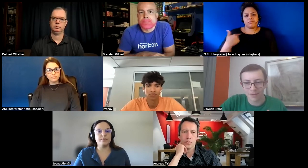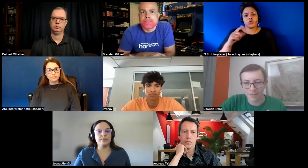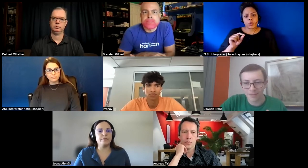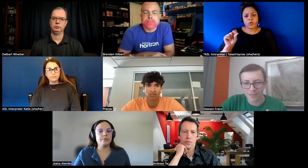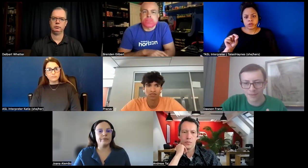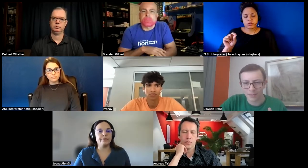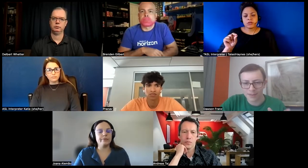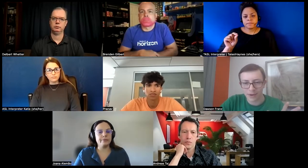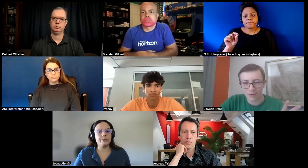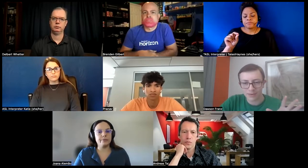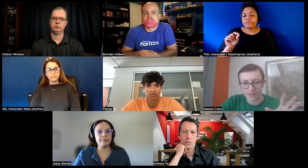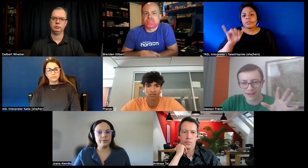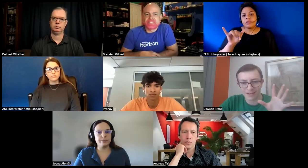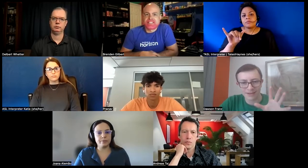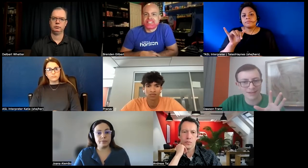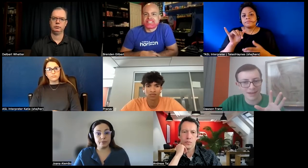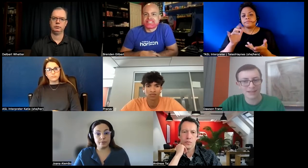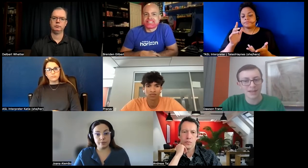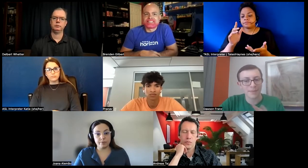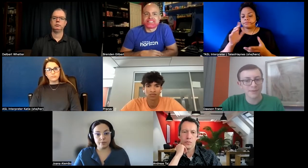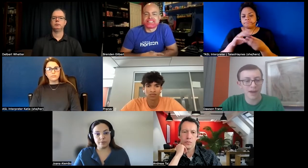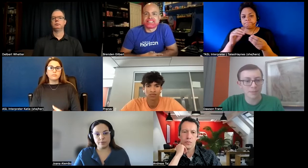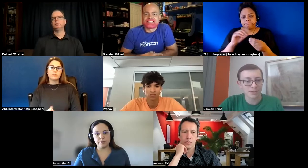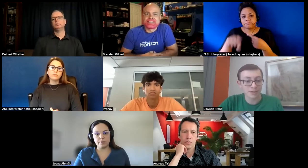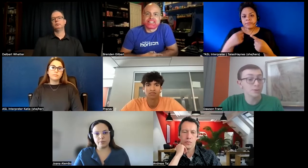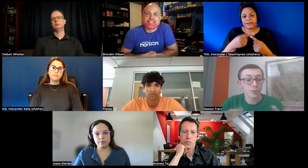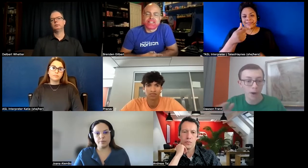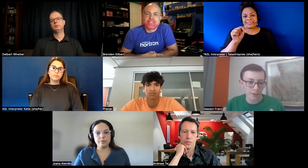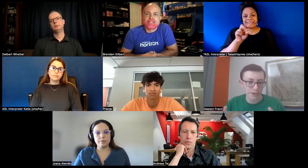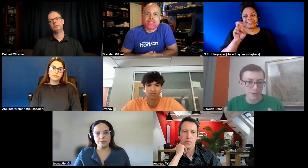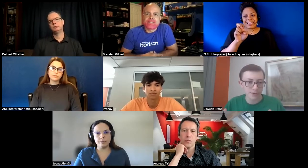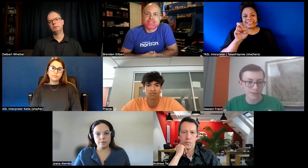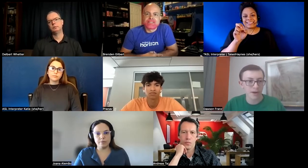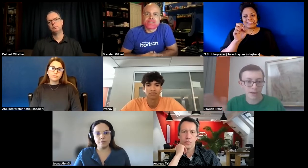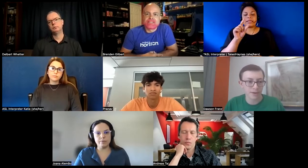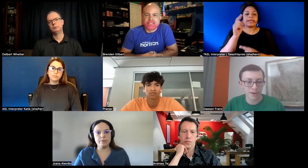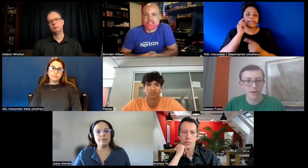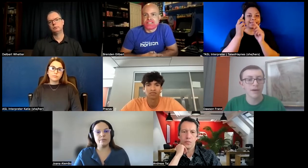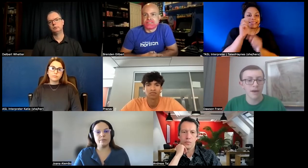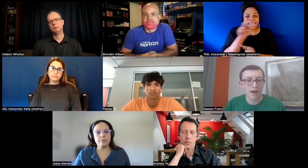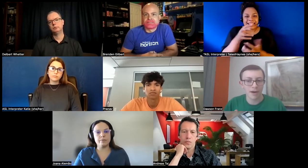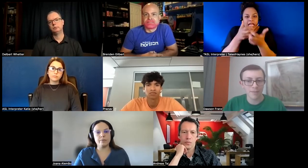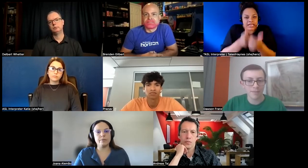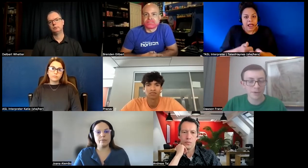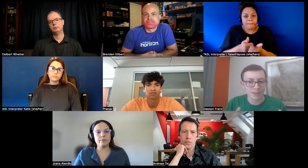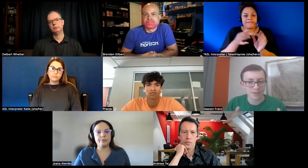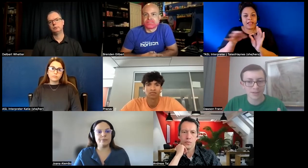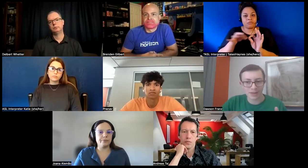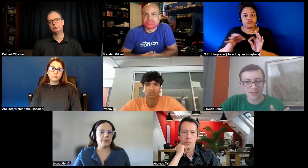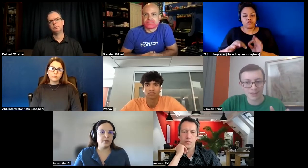that was about like gaze adaptive captions just in regular videos not xr um but it was interesting because it